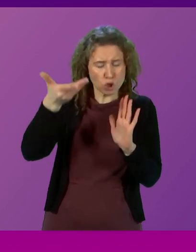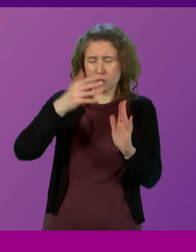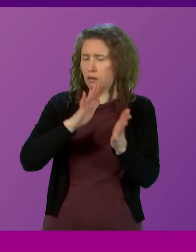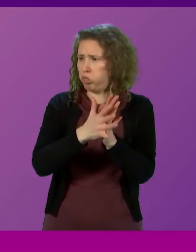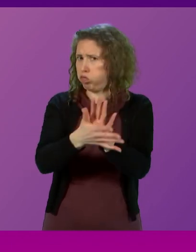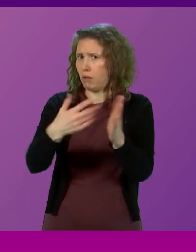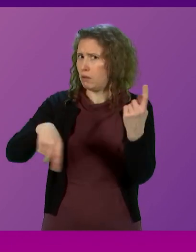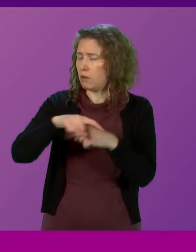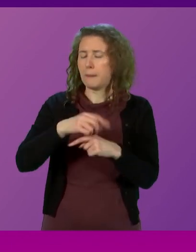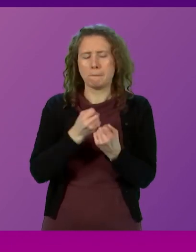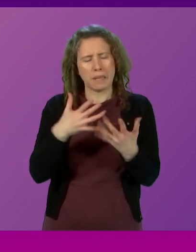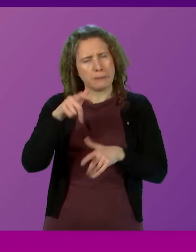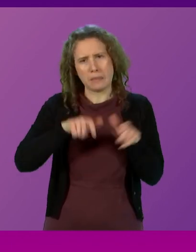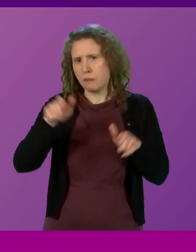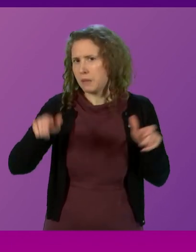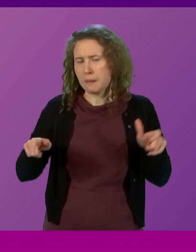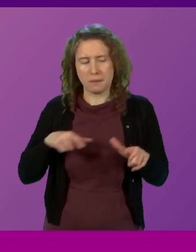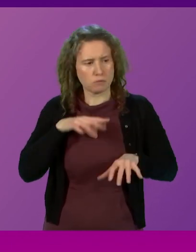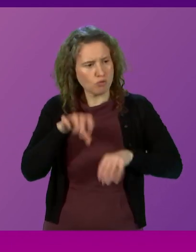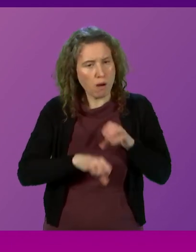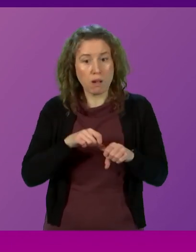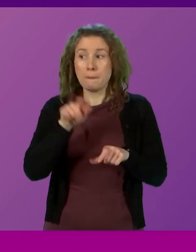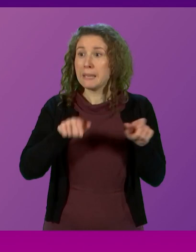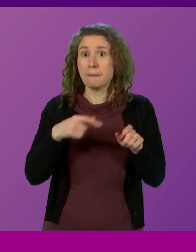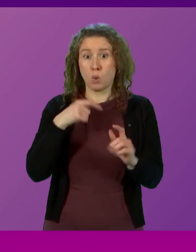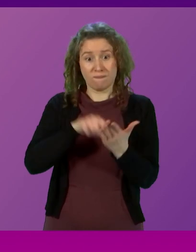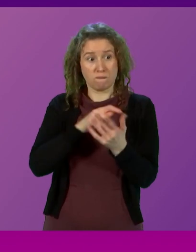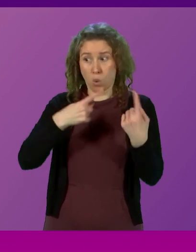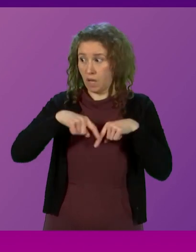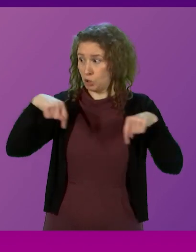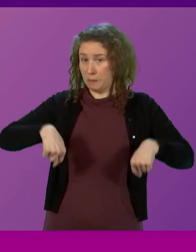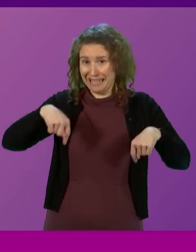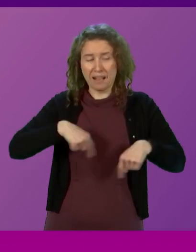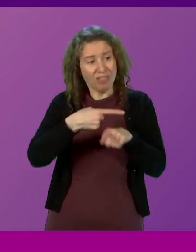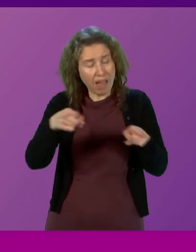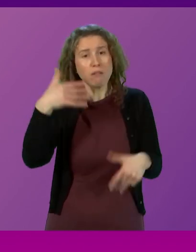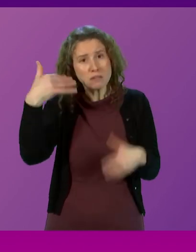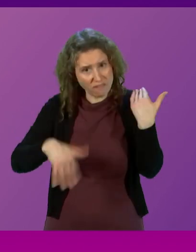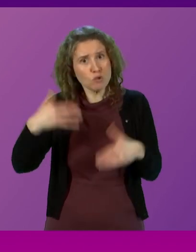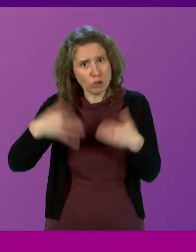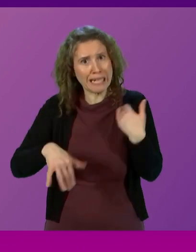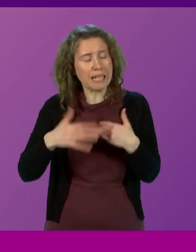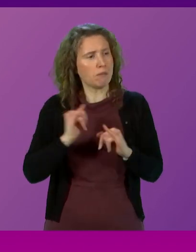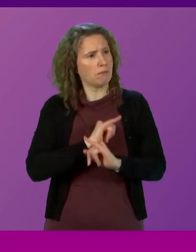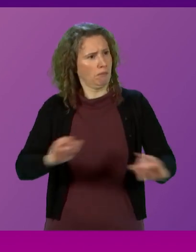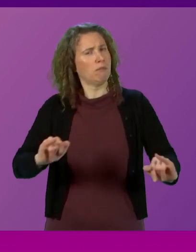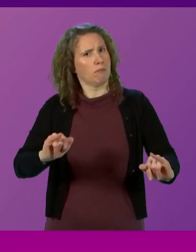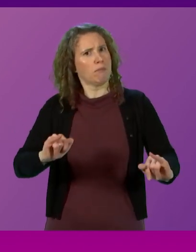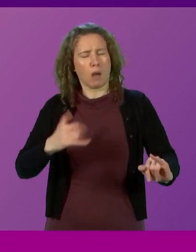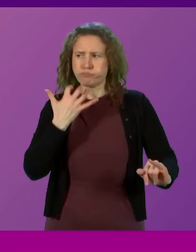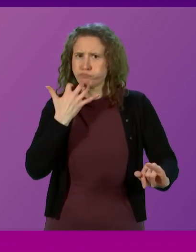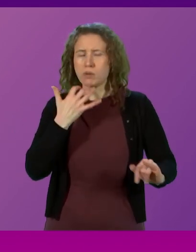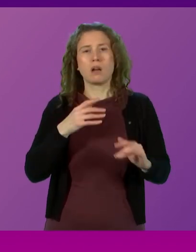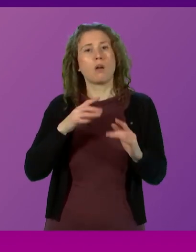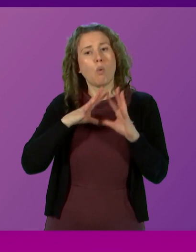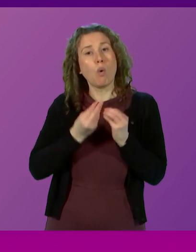Many in our communities, the people who send us here, are suffering real and enduring hardship. And